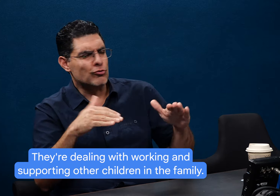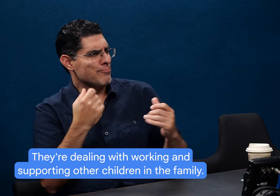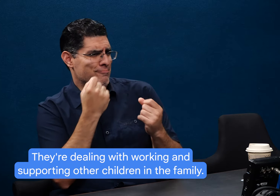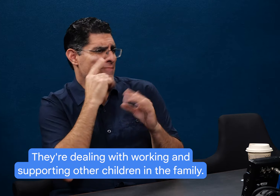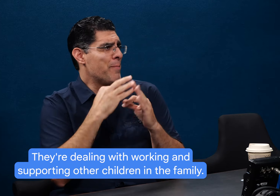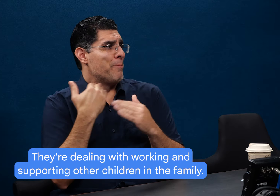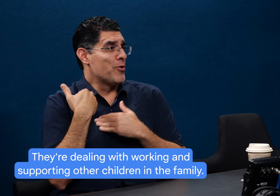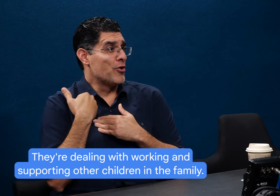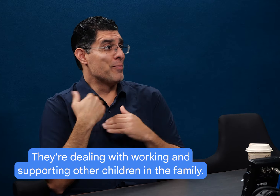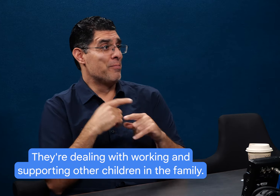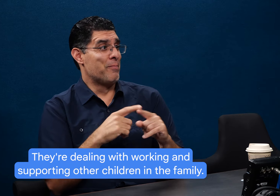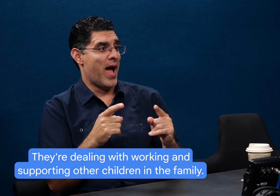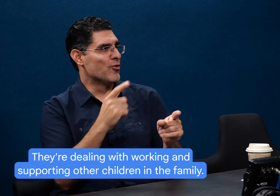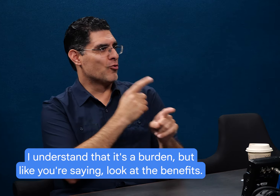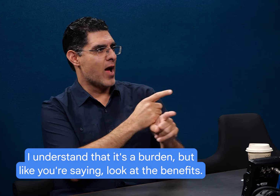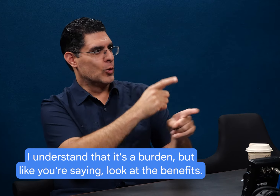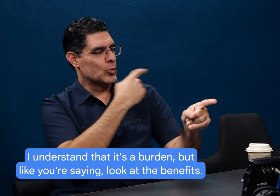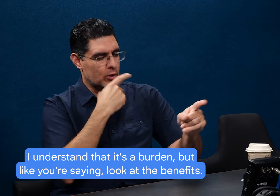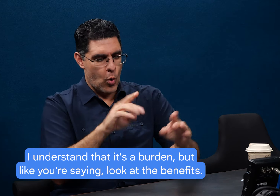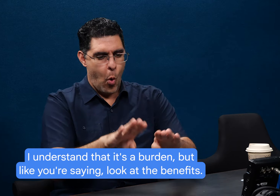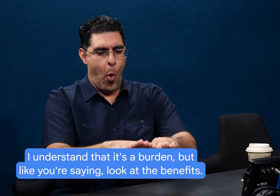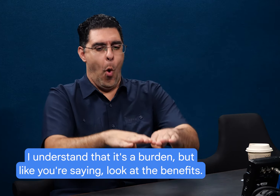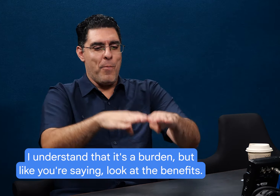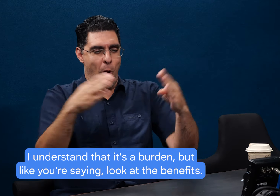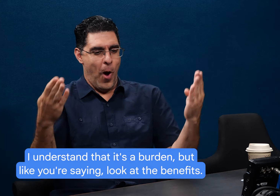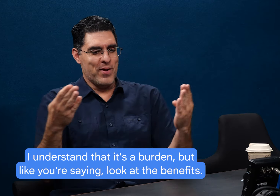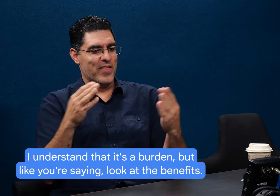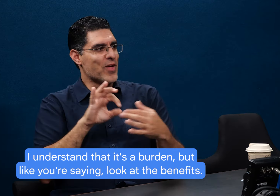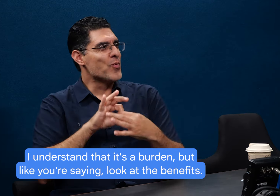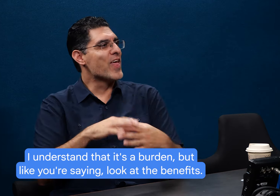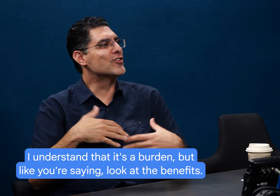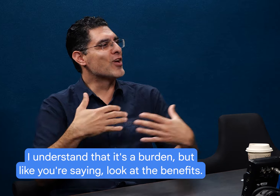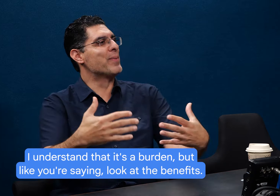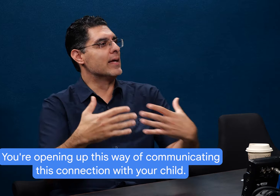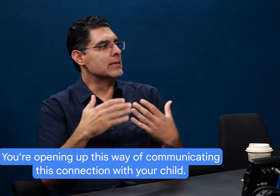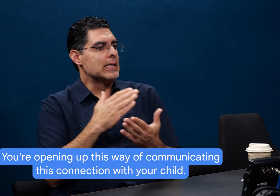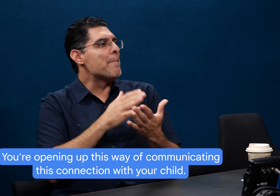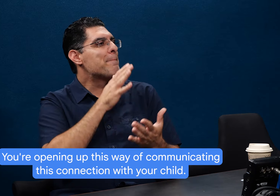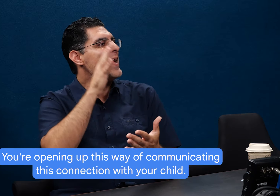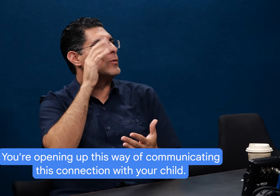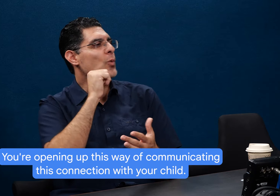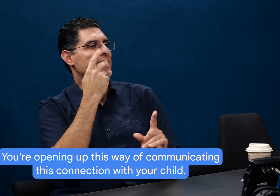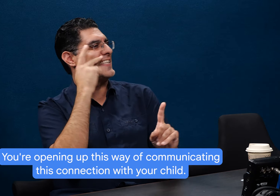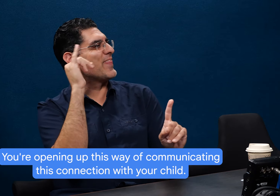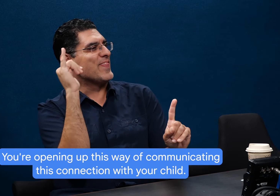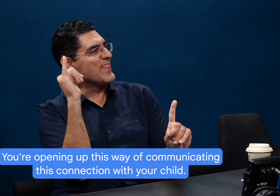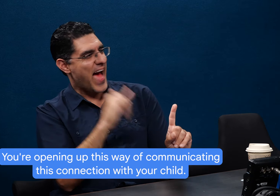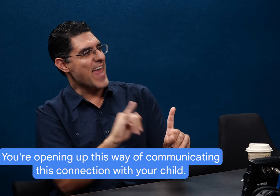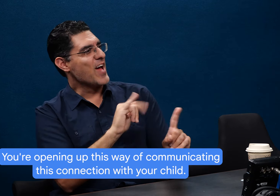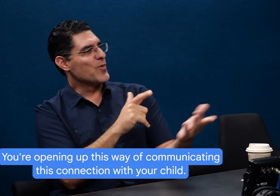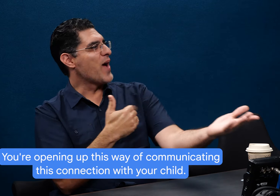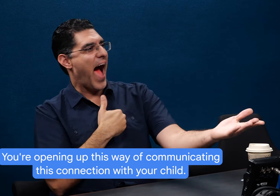working and supporting other children in the family. I understand that it's a burden. But like you're saying, look at the benefits. You're opening up this way of